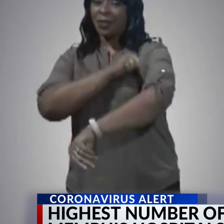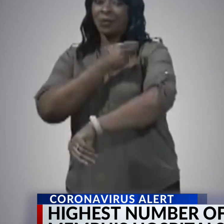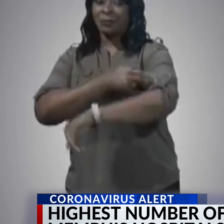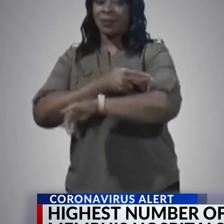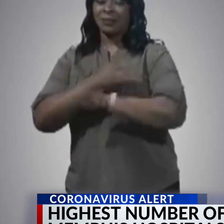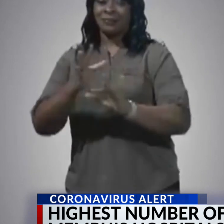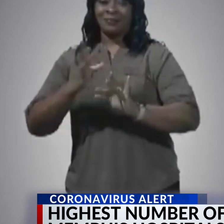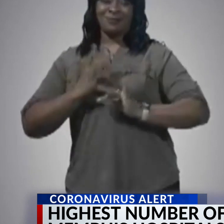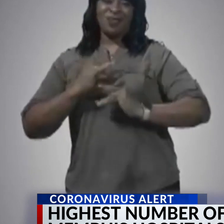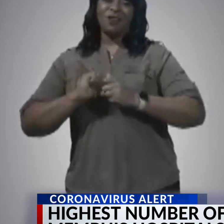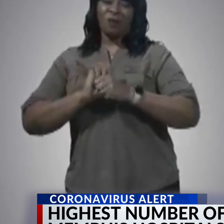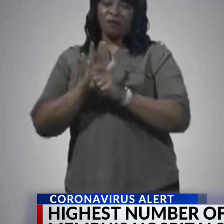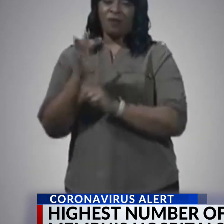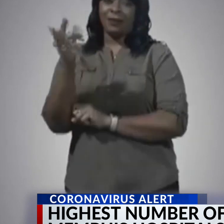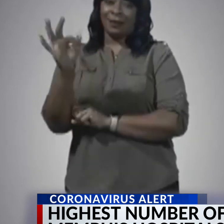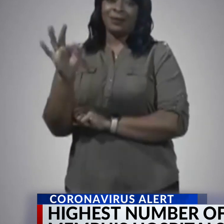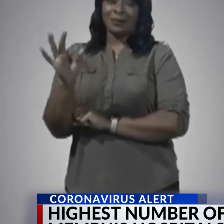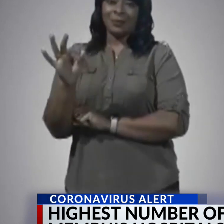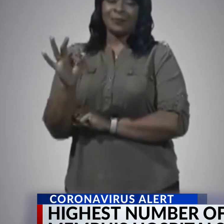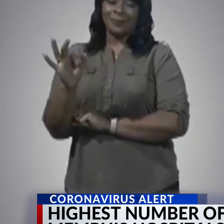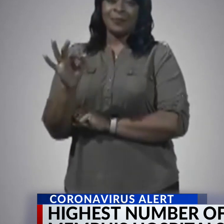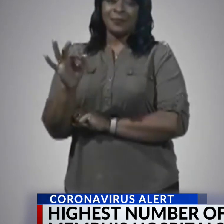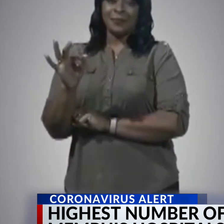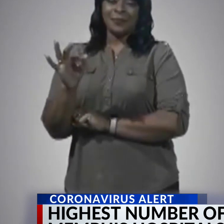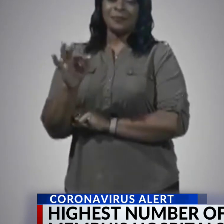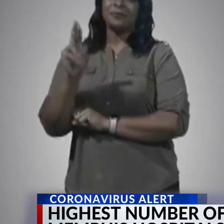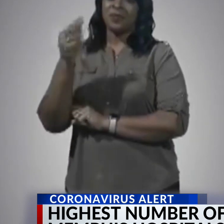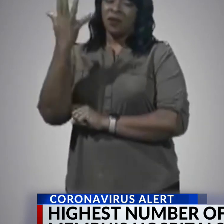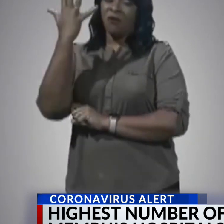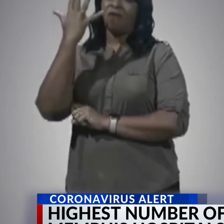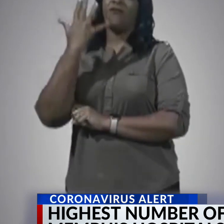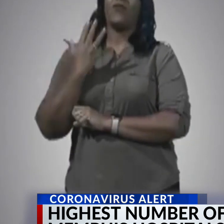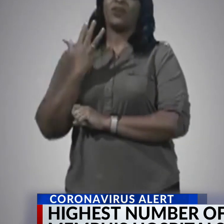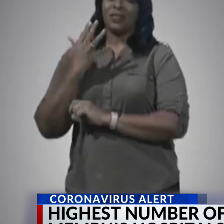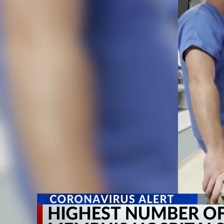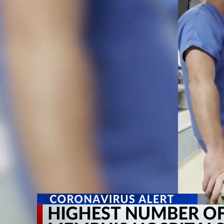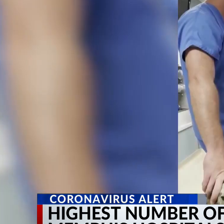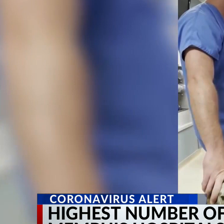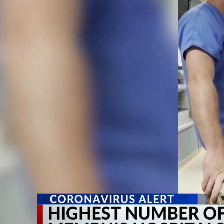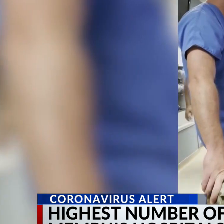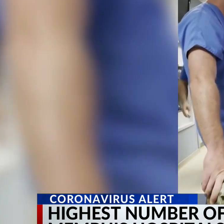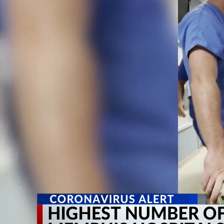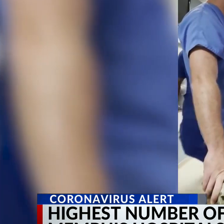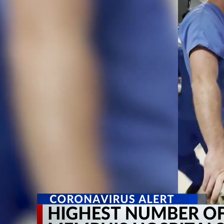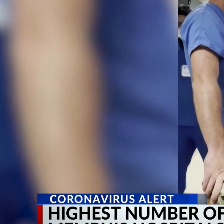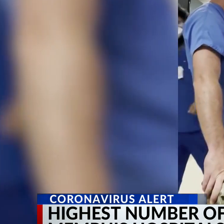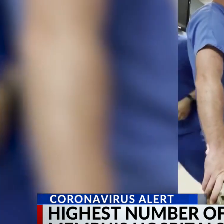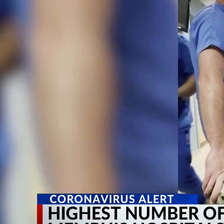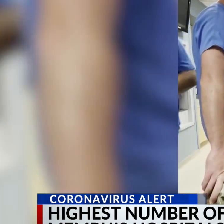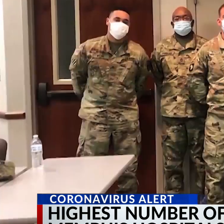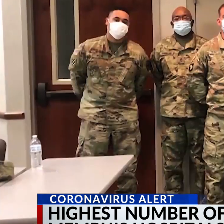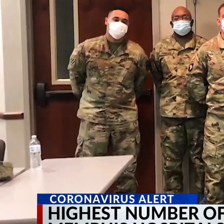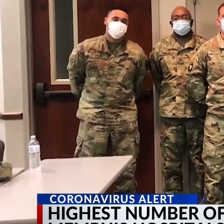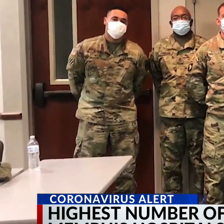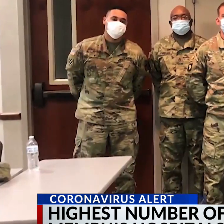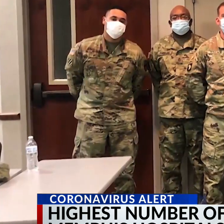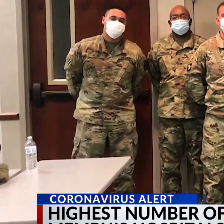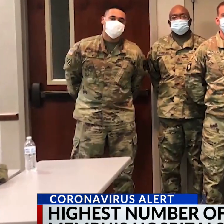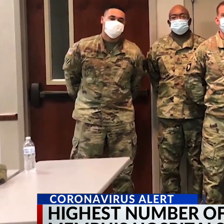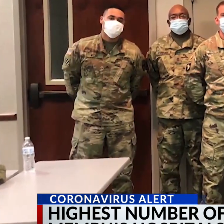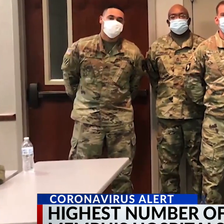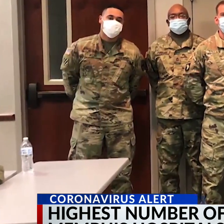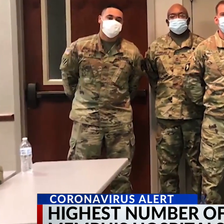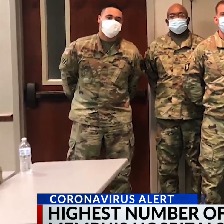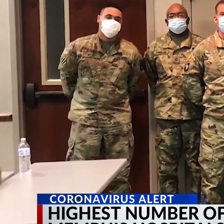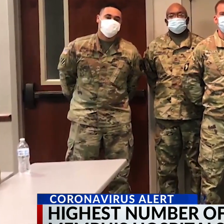COVID-19. Doug McGowan, the chief operating officer for the city of Memphis, says National Guard members are being deployed here to help